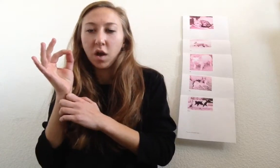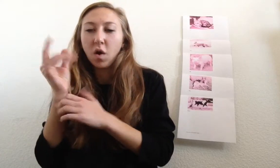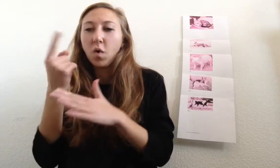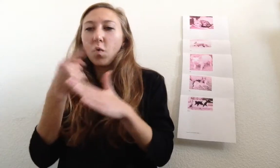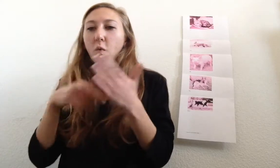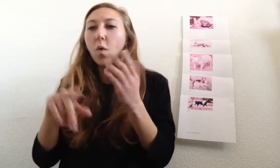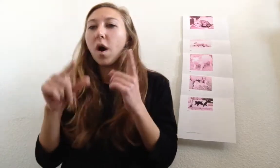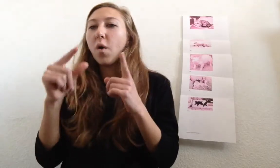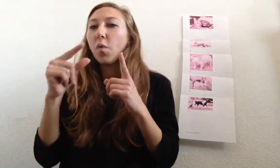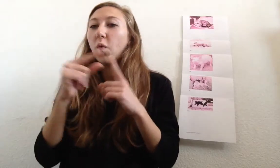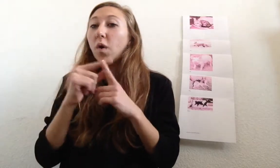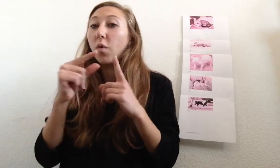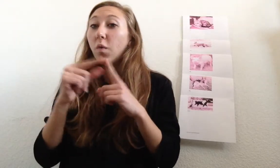What word?